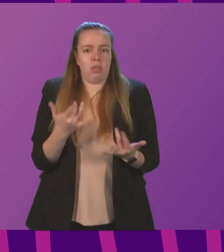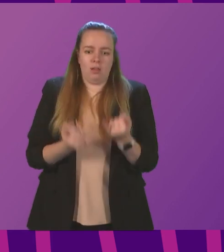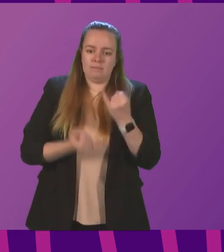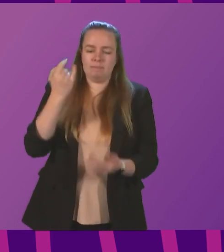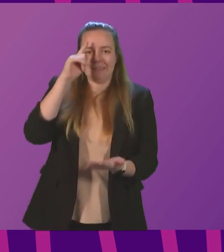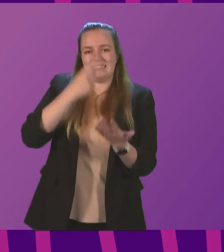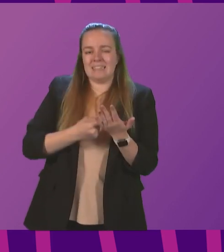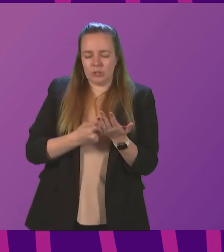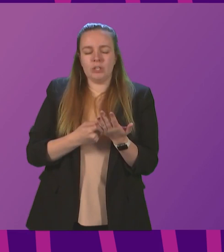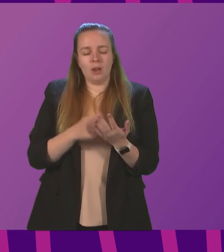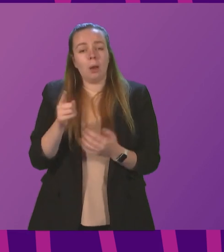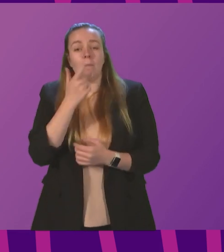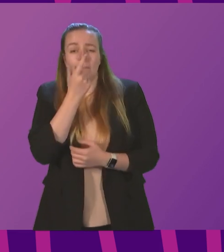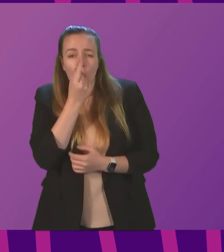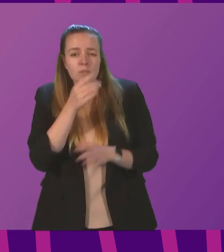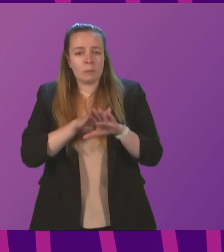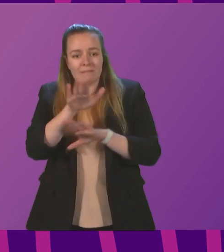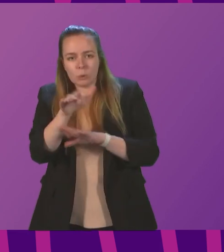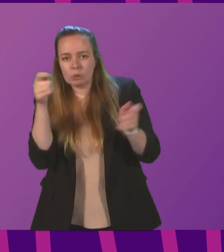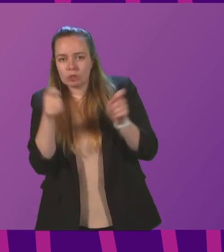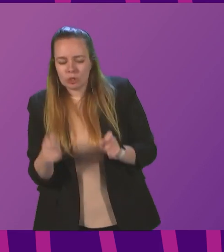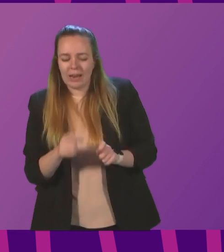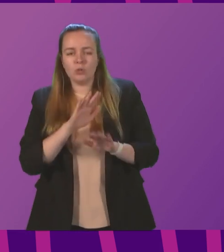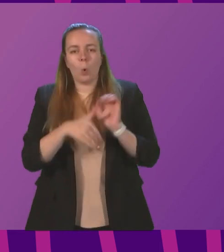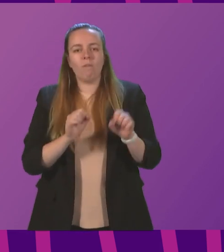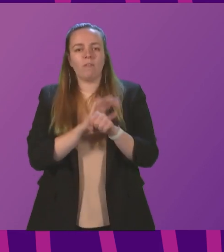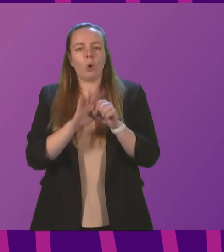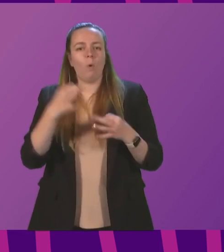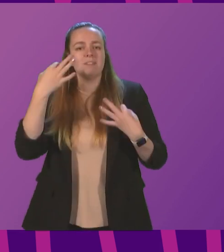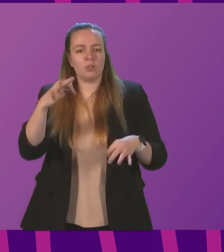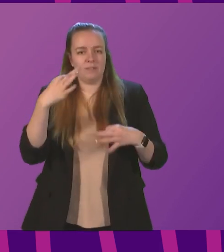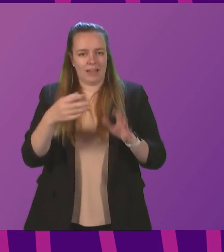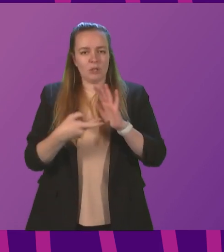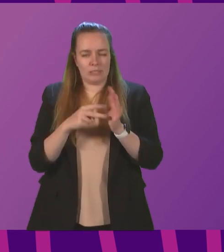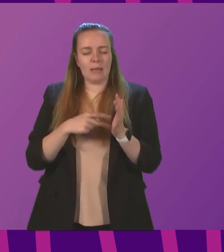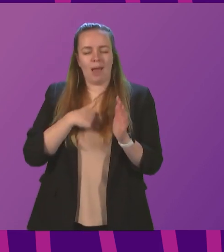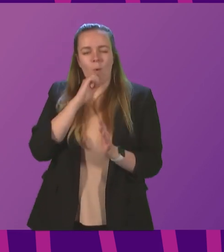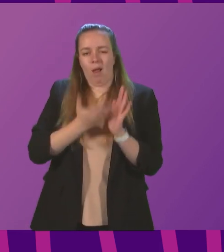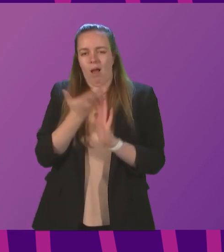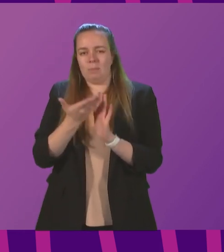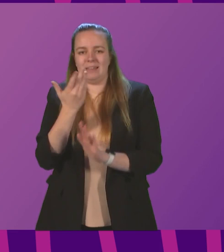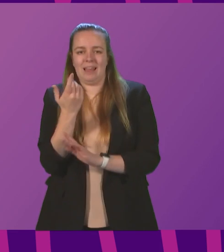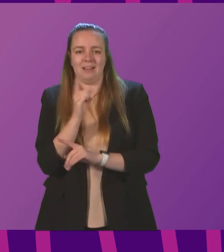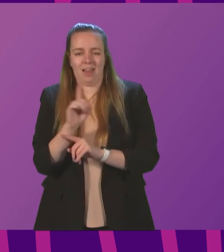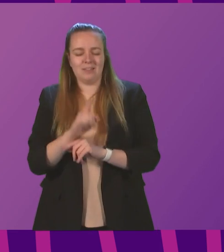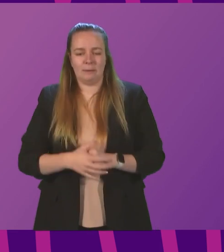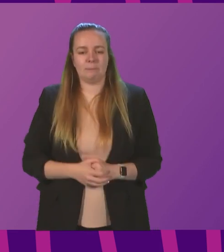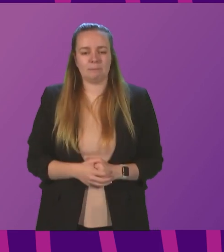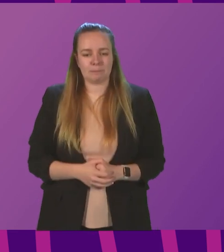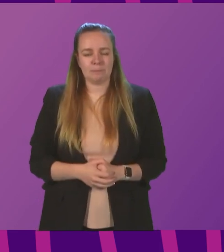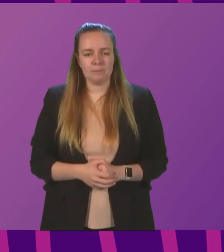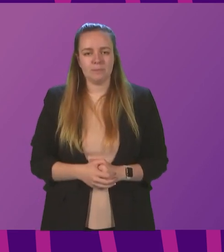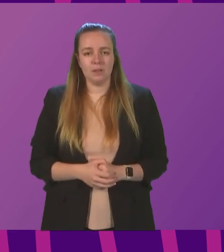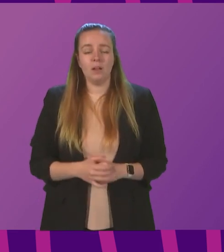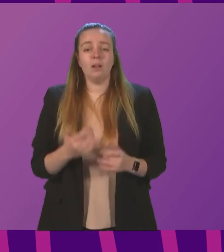decisions, the possibility of future changes to the COVID certification scheme. I will say more about that shortly as well. The